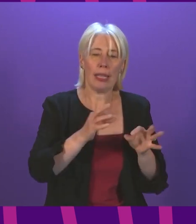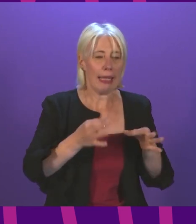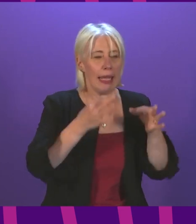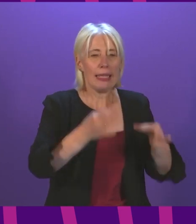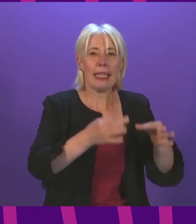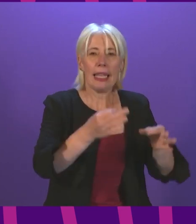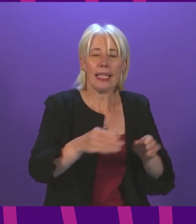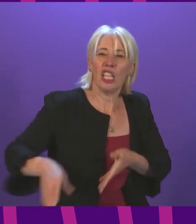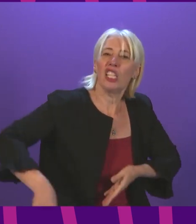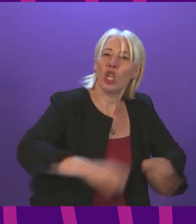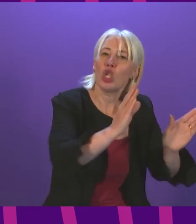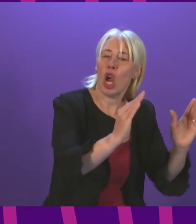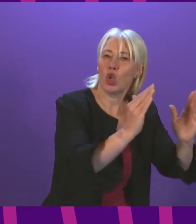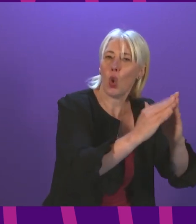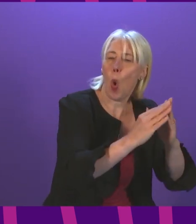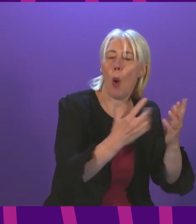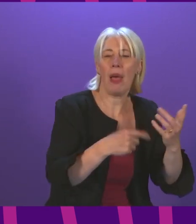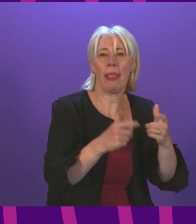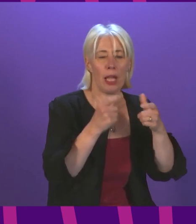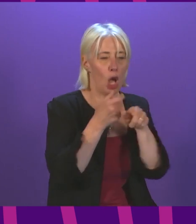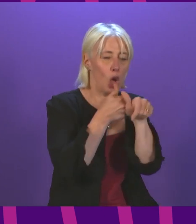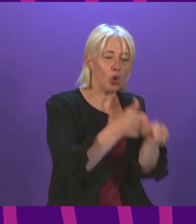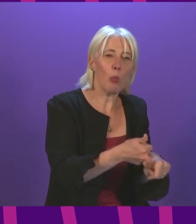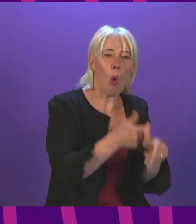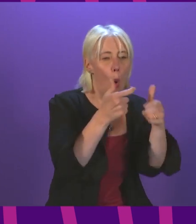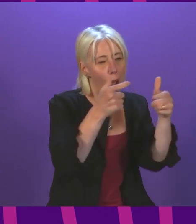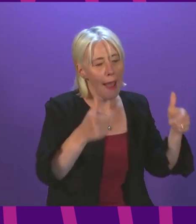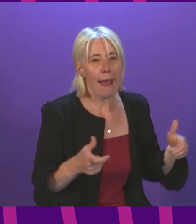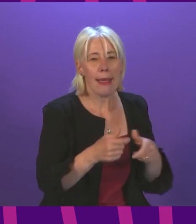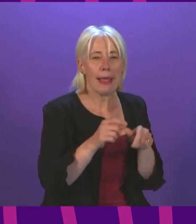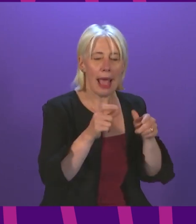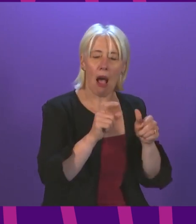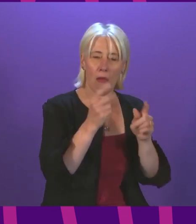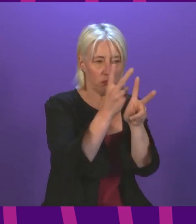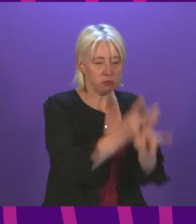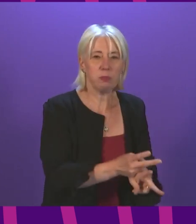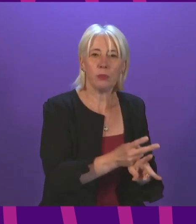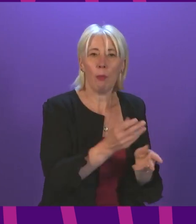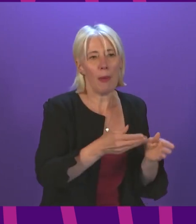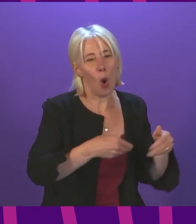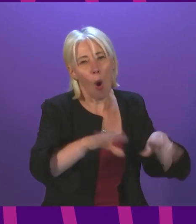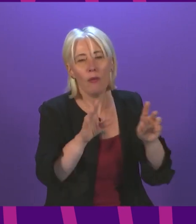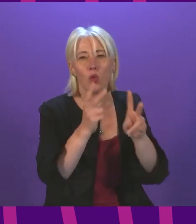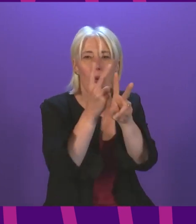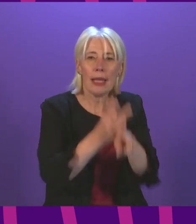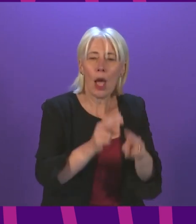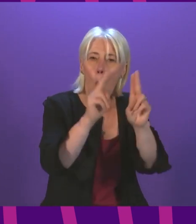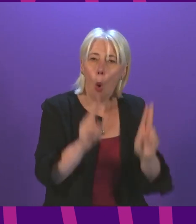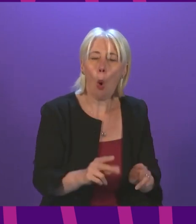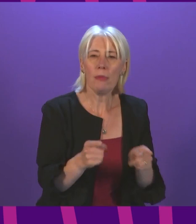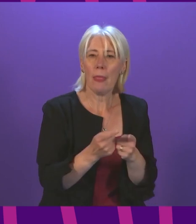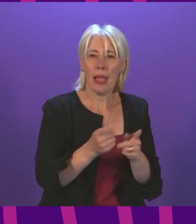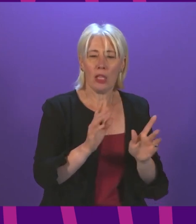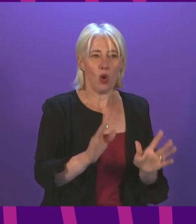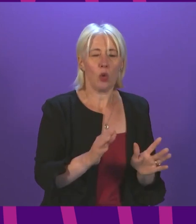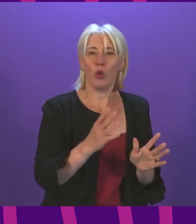with support for care packages and moves to care homes through the work we are doing to avoid unnecessary